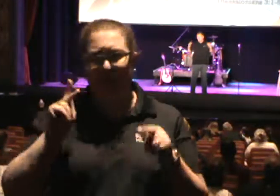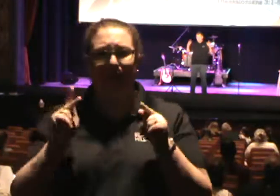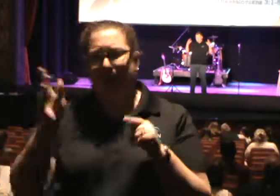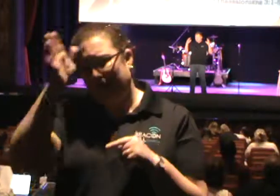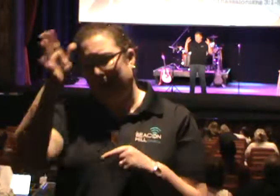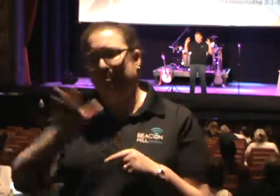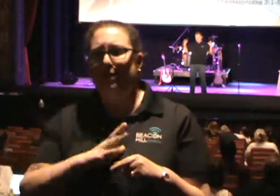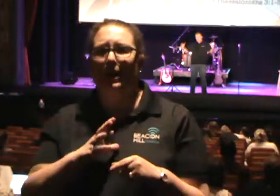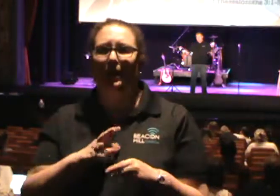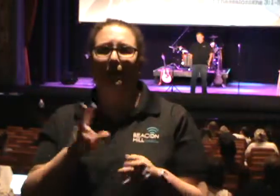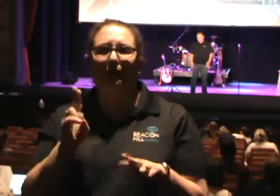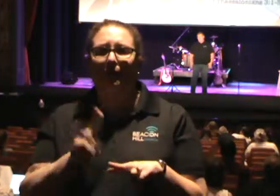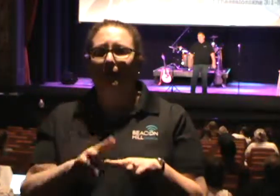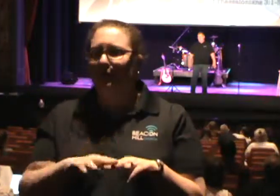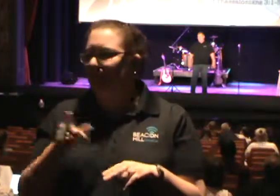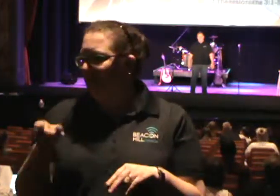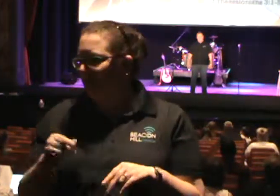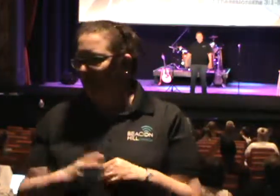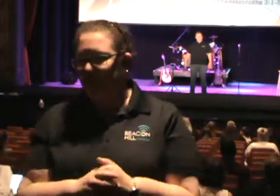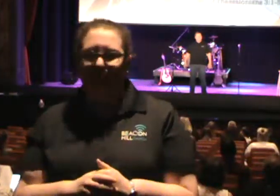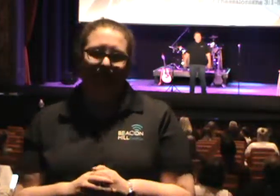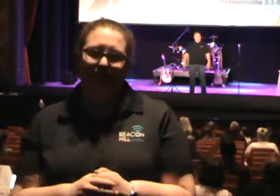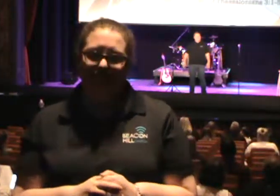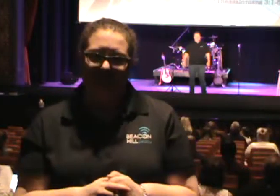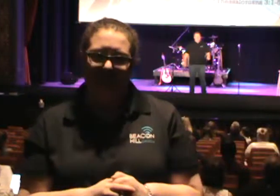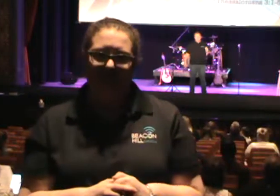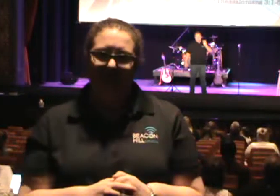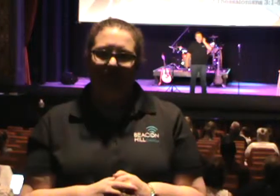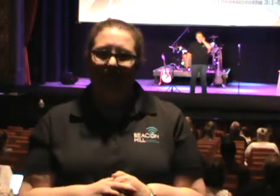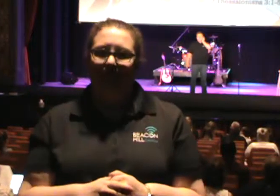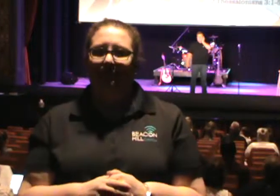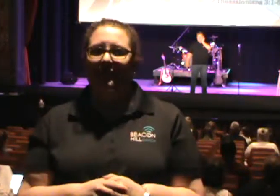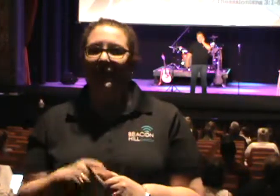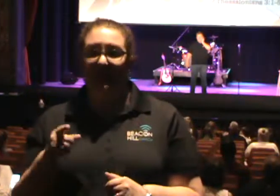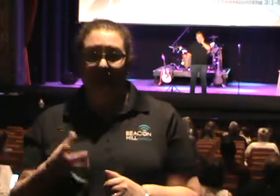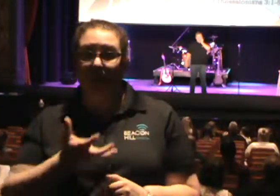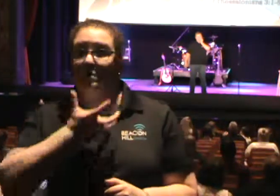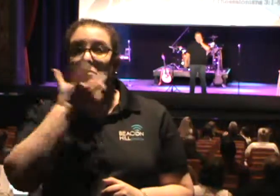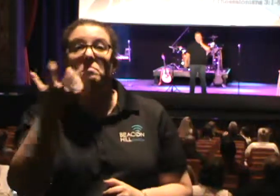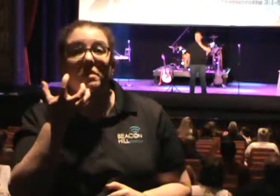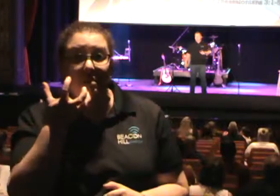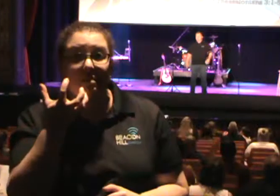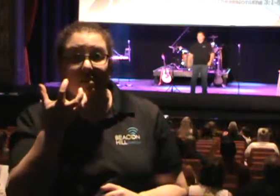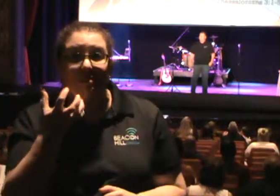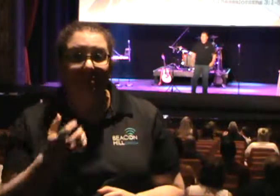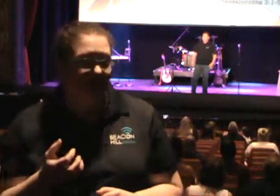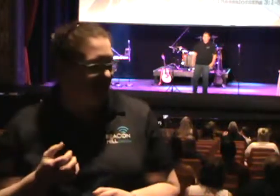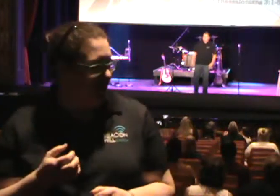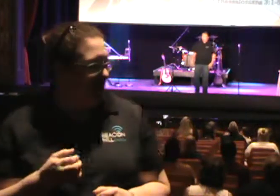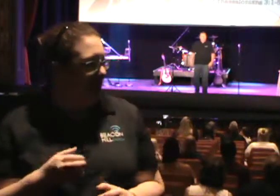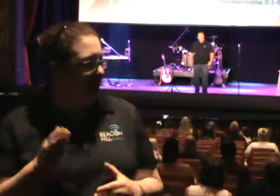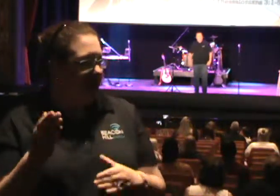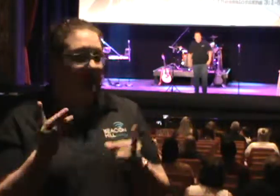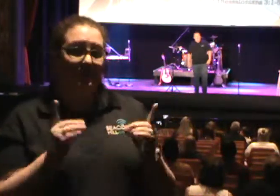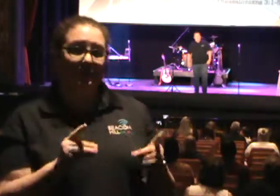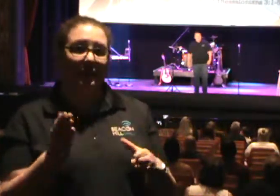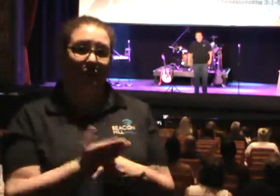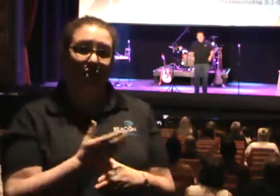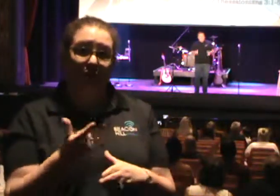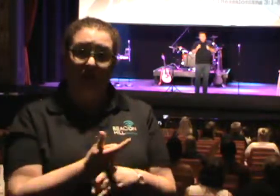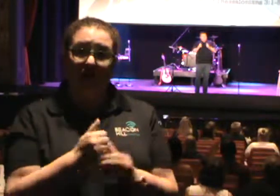if there was a stereotypical Boston dude, this was it. And he was lean. And I just had to share the gospel with him.